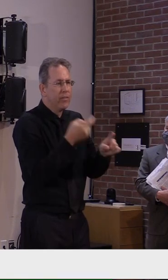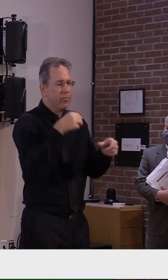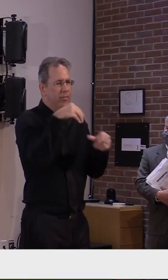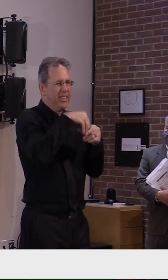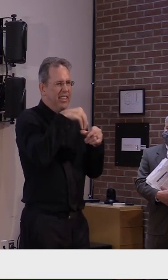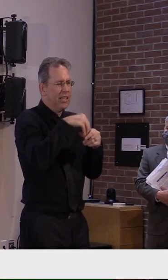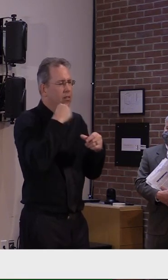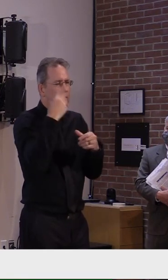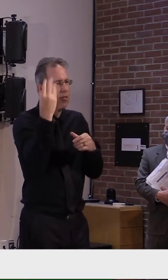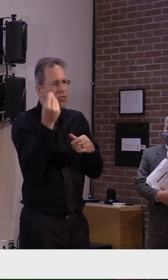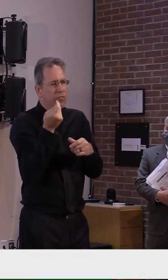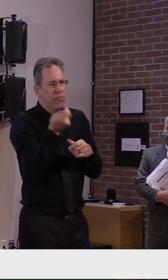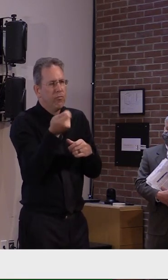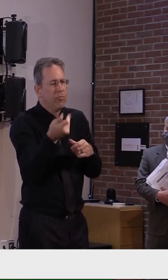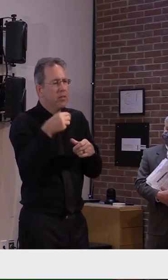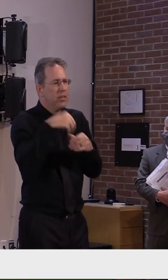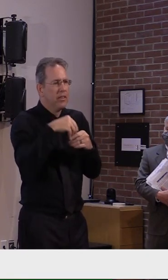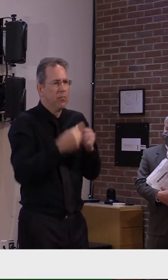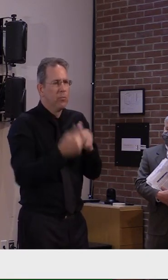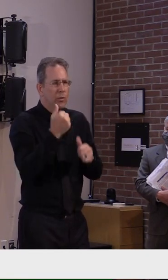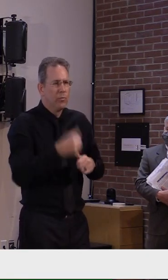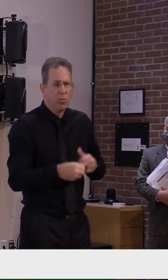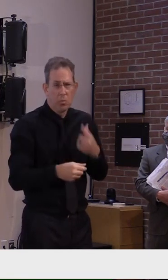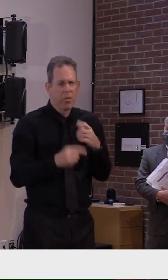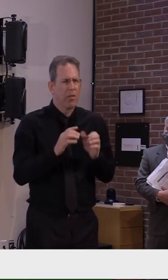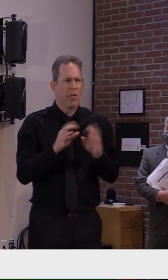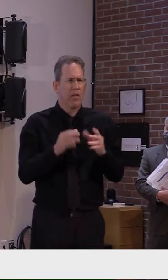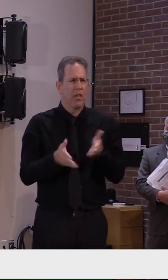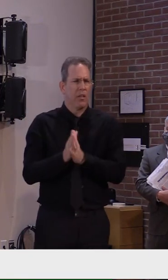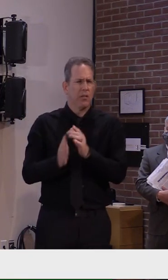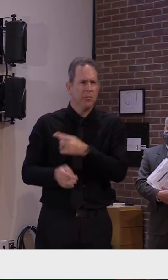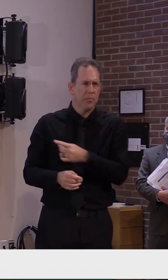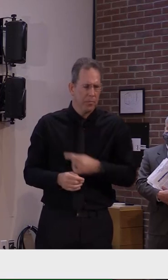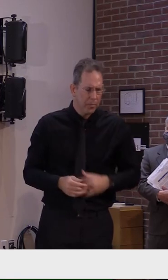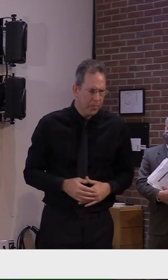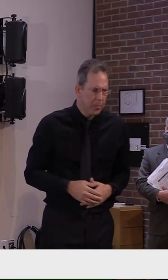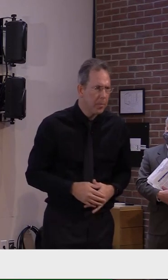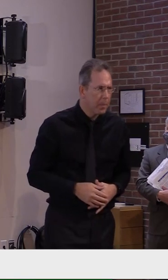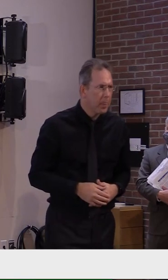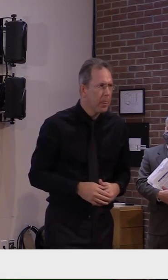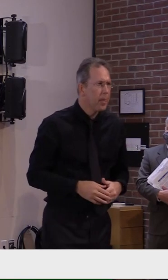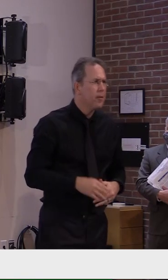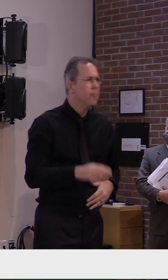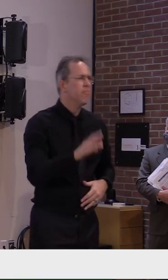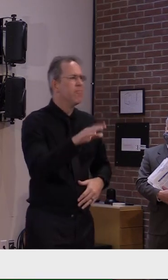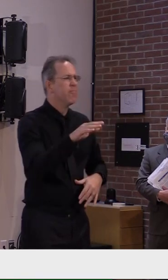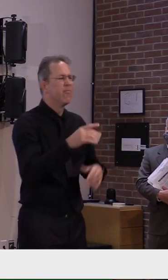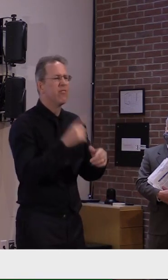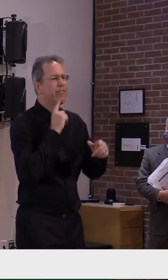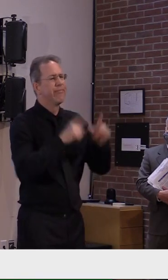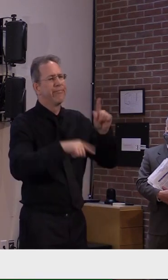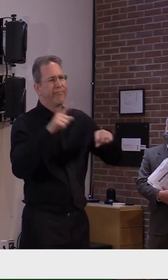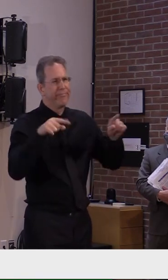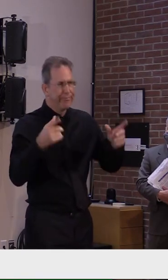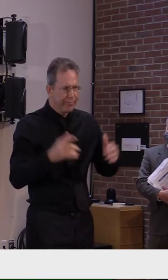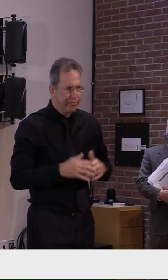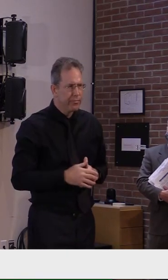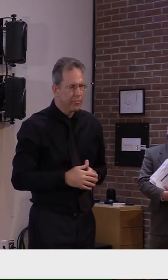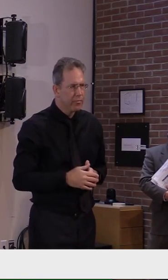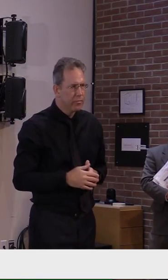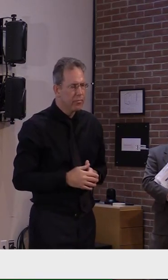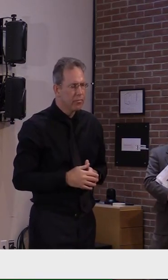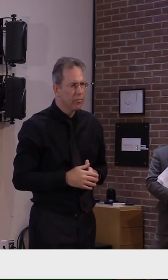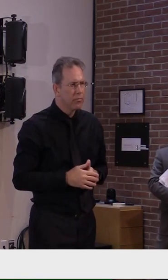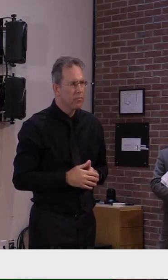levine uh yes a variety of sizes of parties and remember if you were